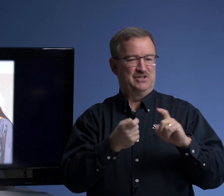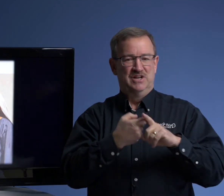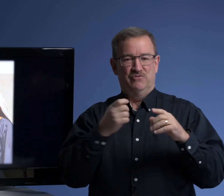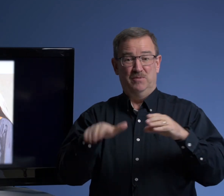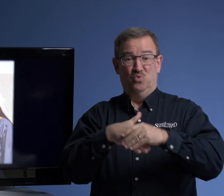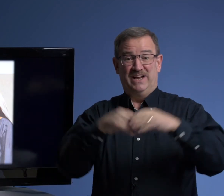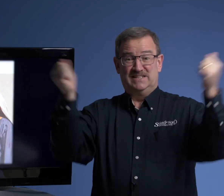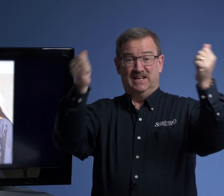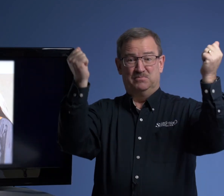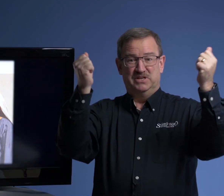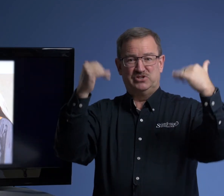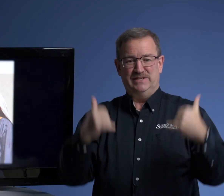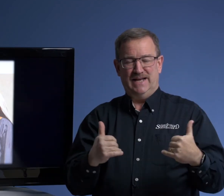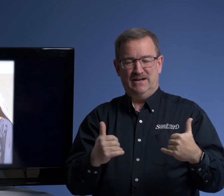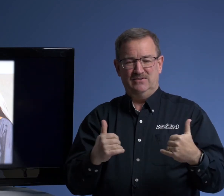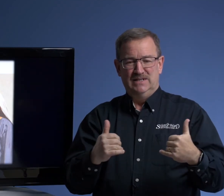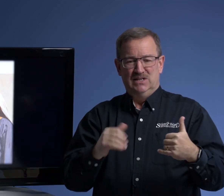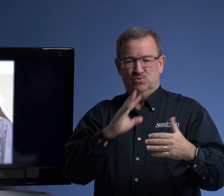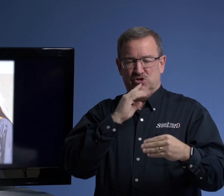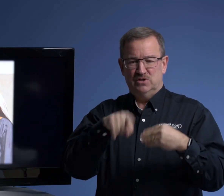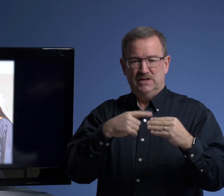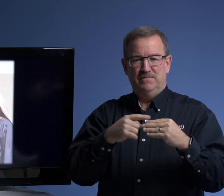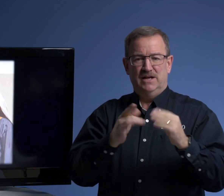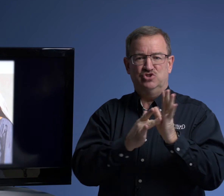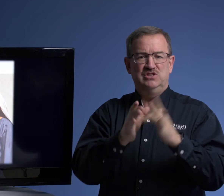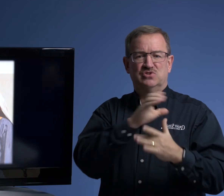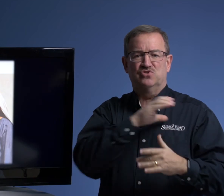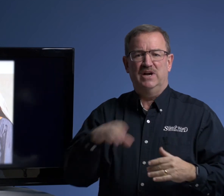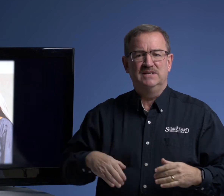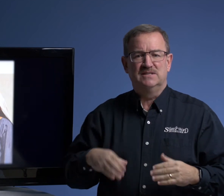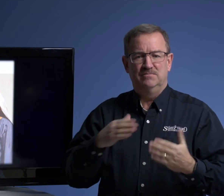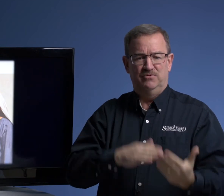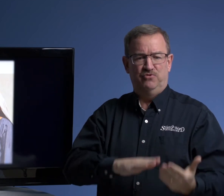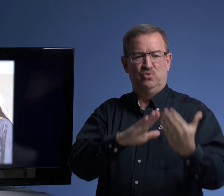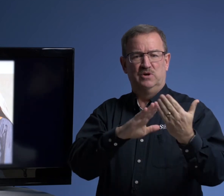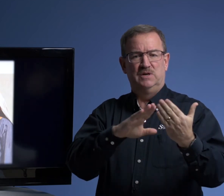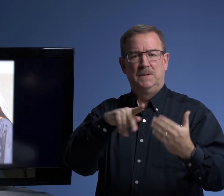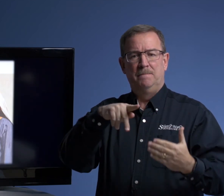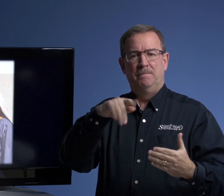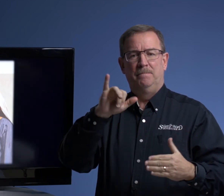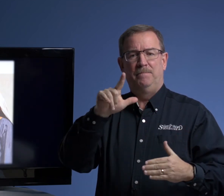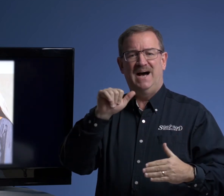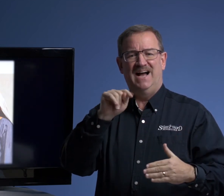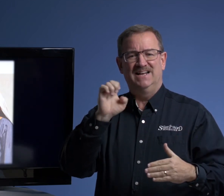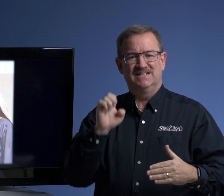from a wedding celebration. Now we're talking about Jesus Christ before Pilate.